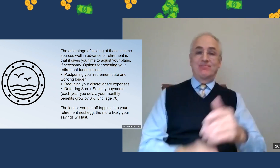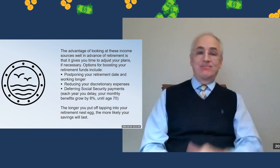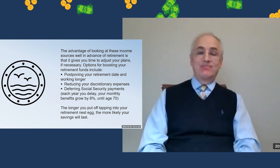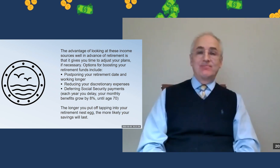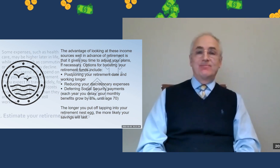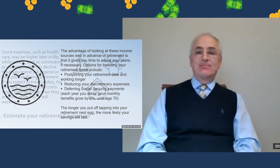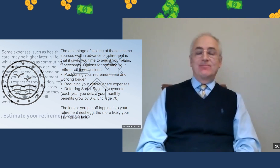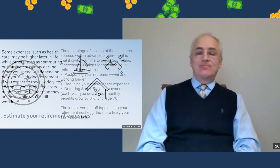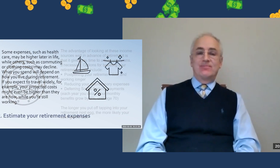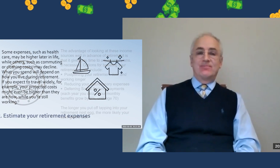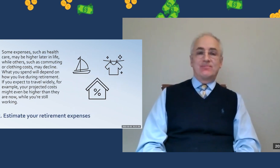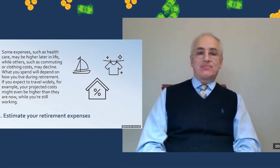Next slide.